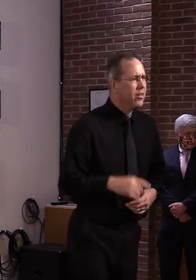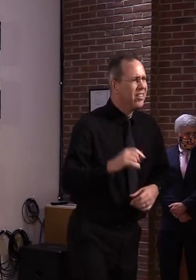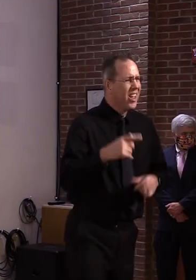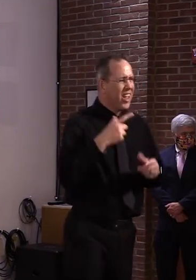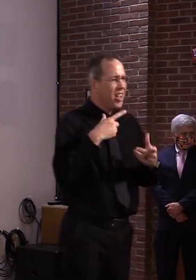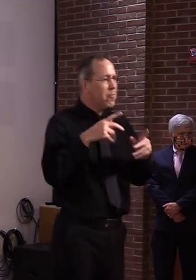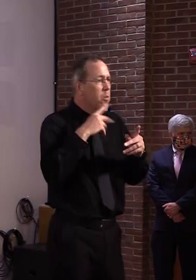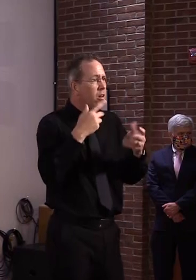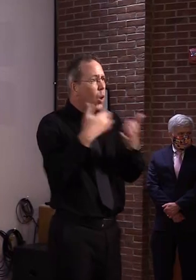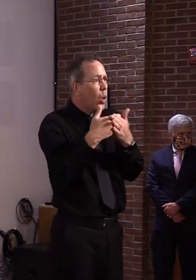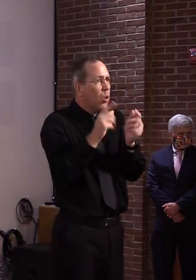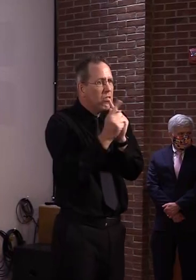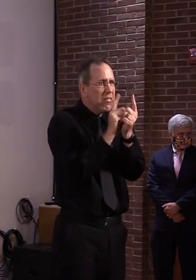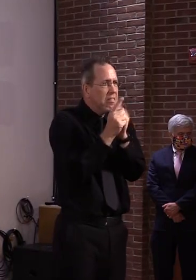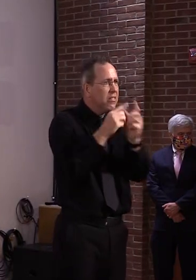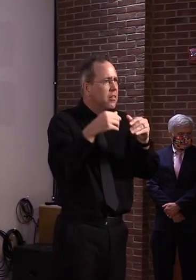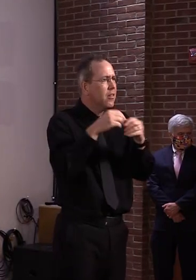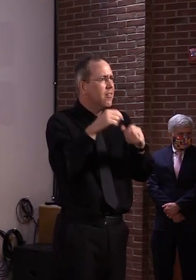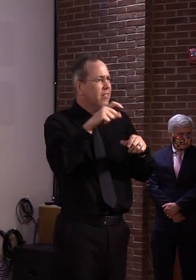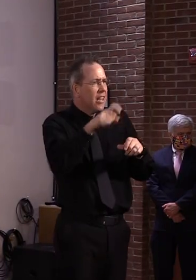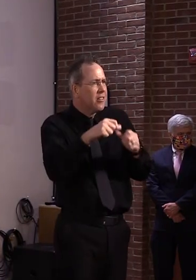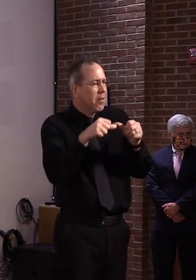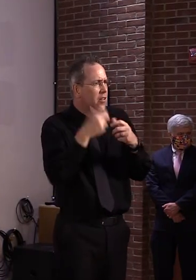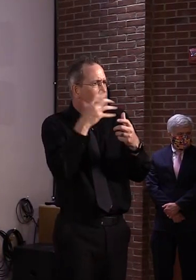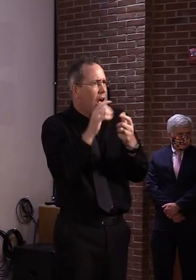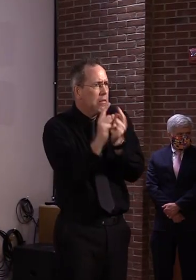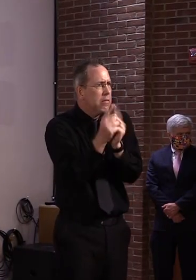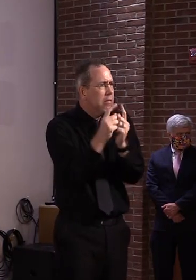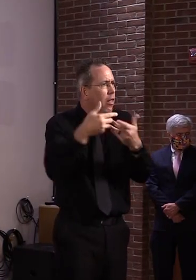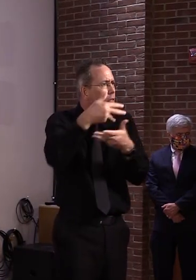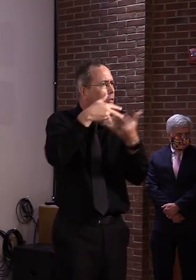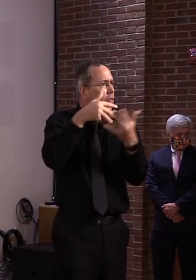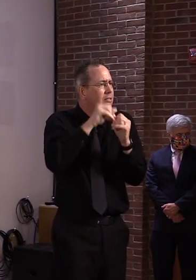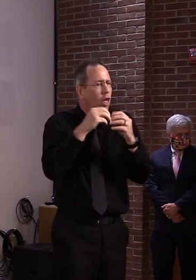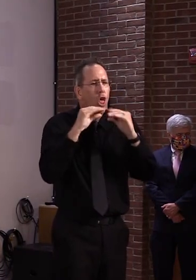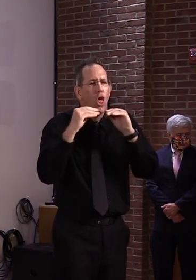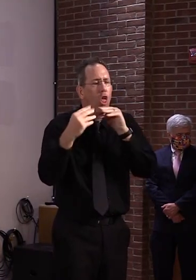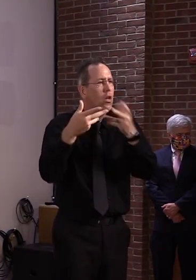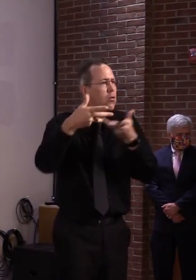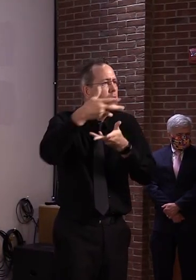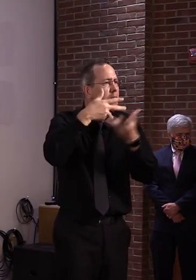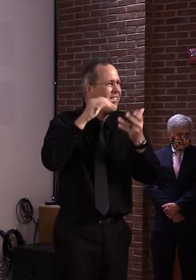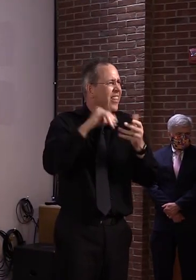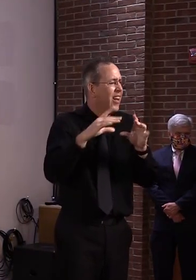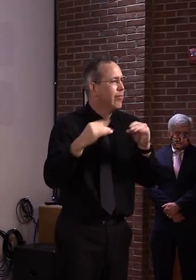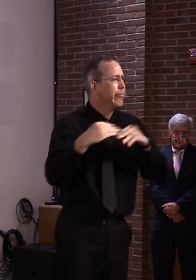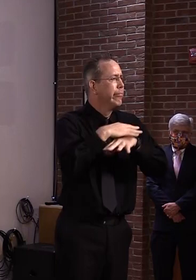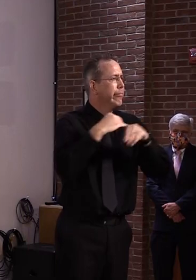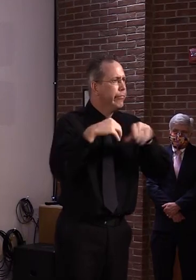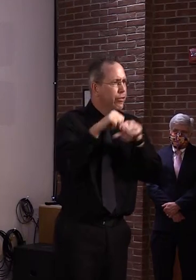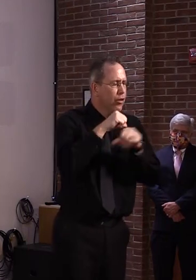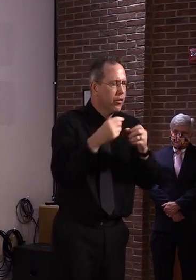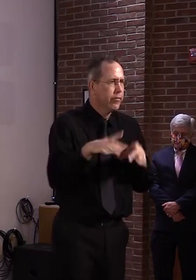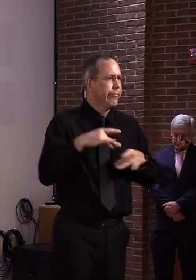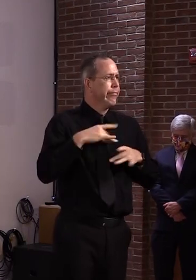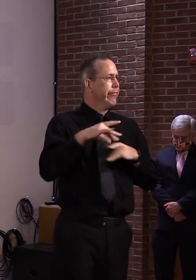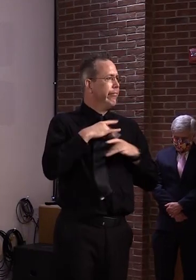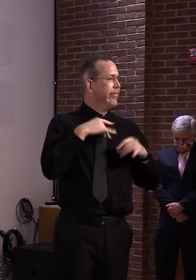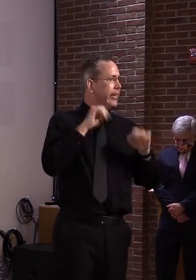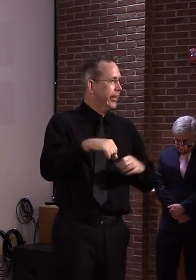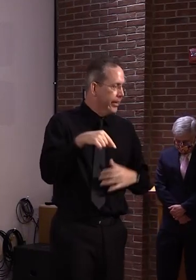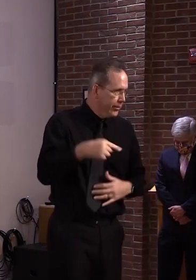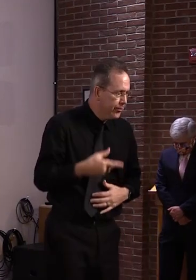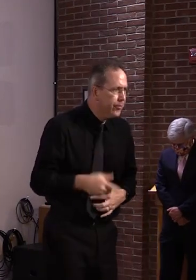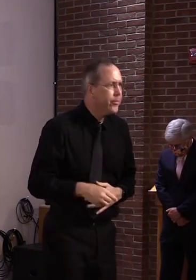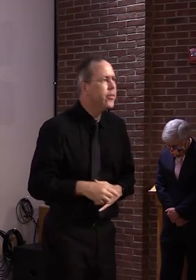indoor settings was large. Again, it all has to do with how many people you're trying